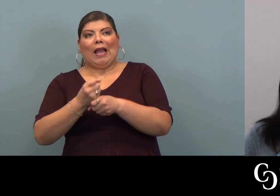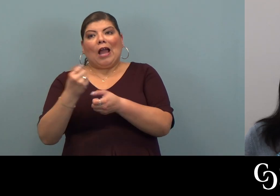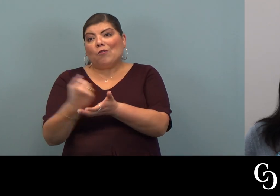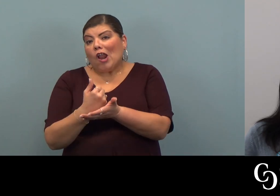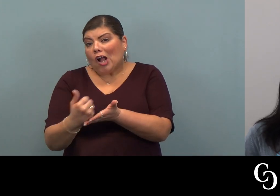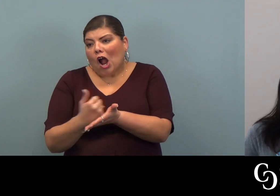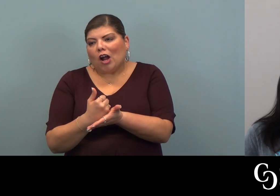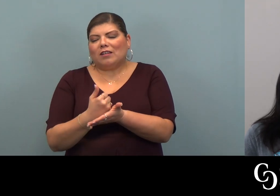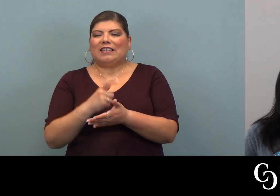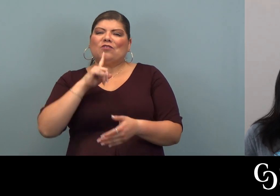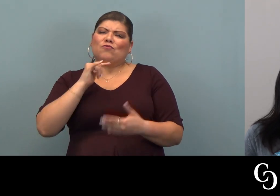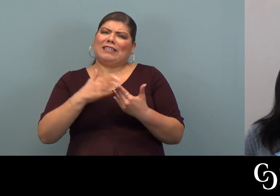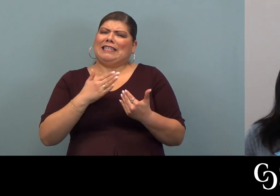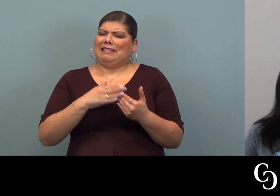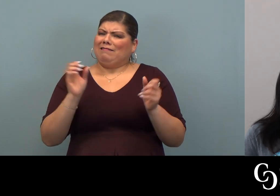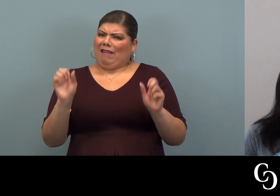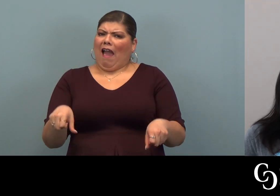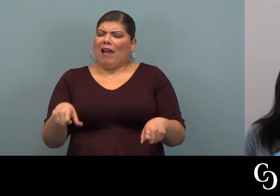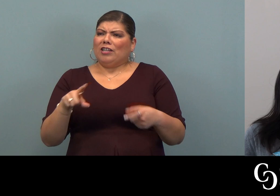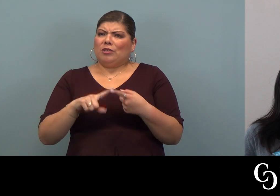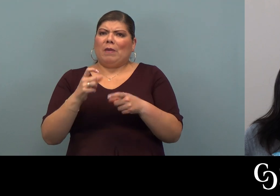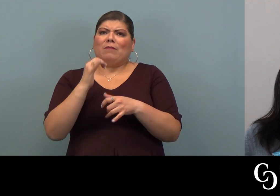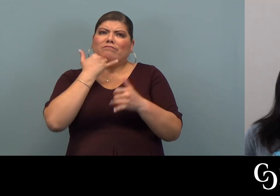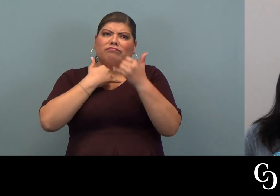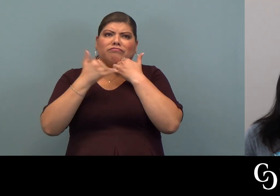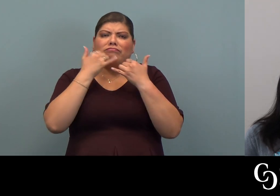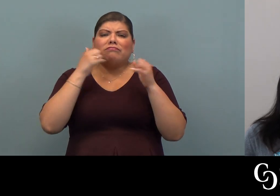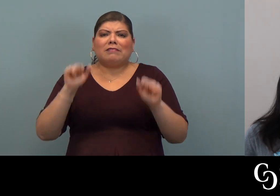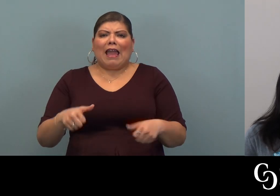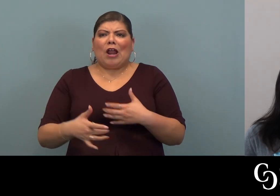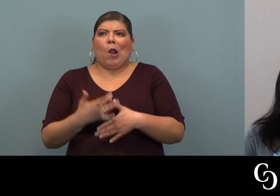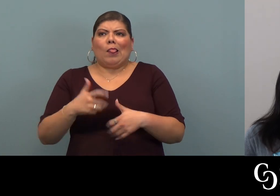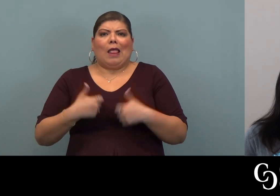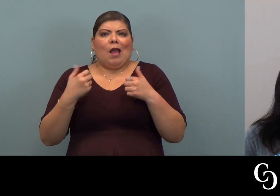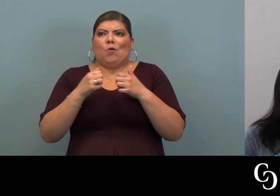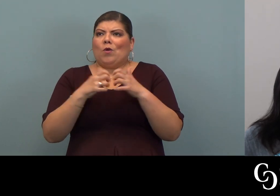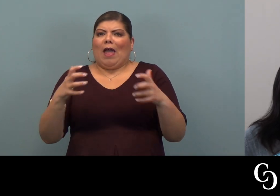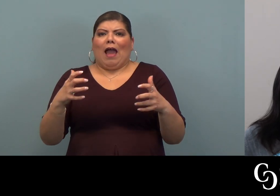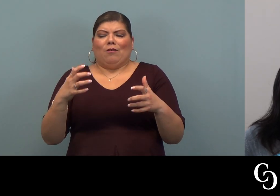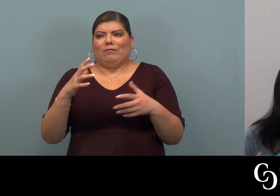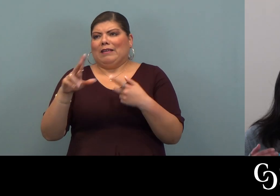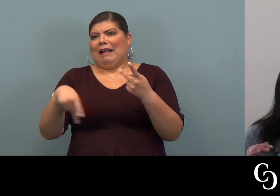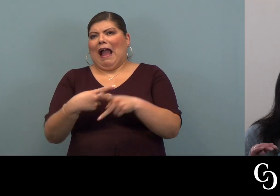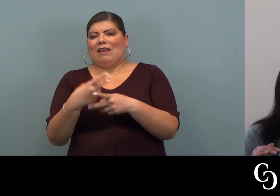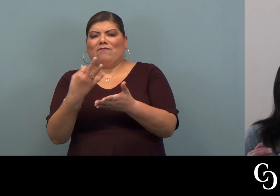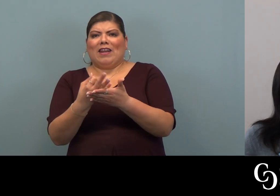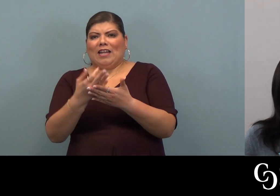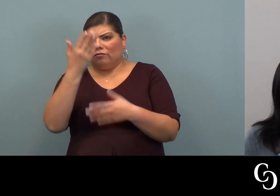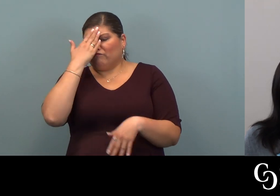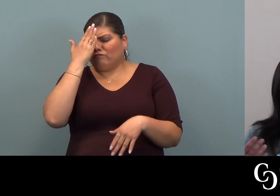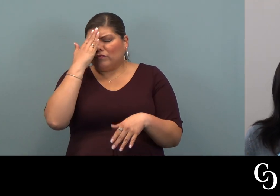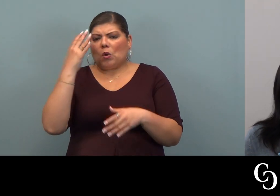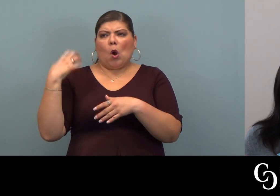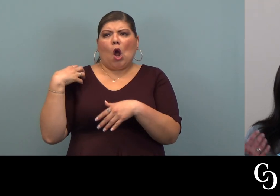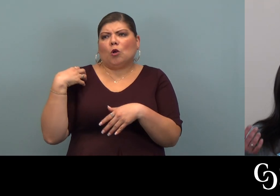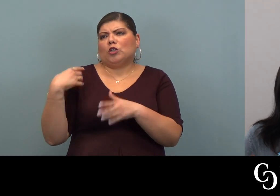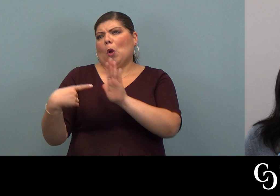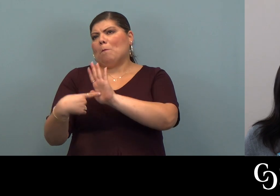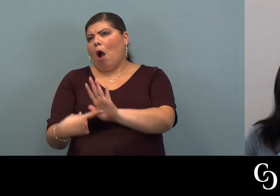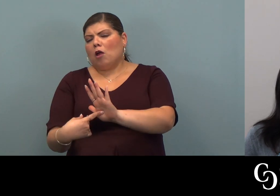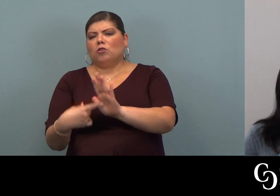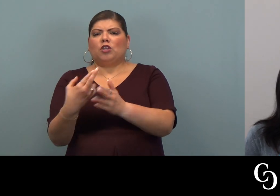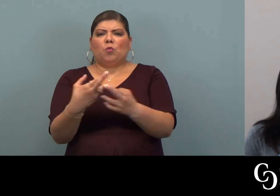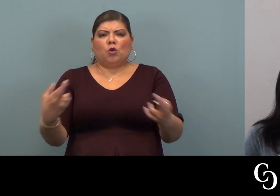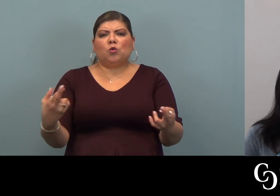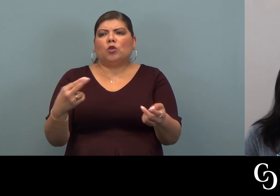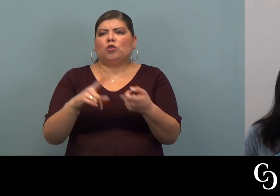all got those credit cards. And it's really easy to make a lot of mistakes early in life when you don't have the sort of financial literacy or coaching or